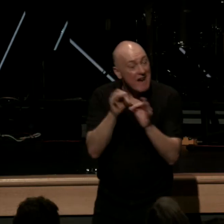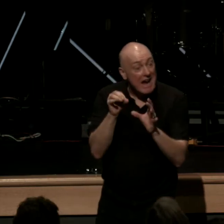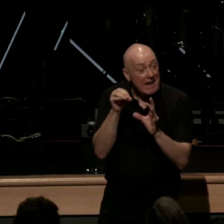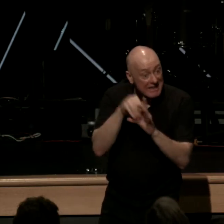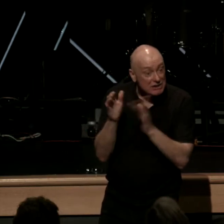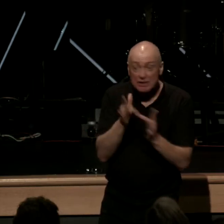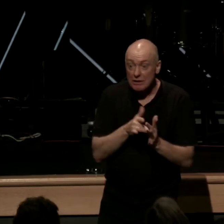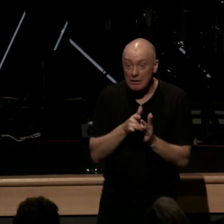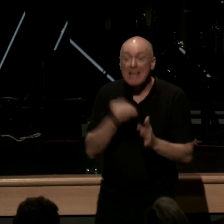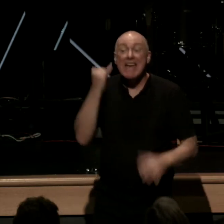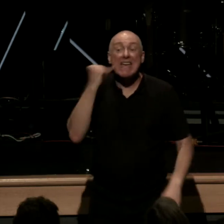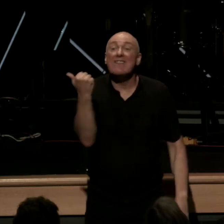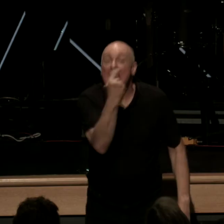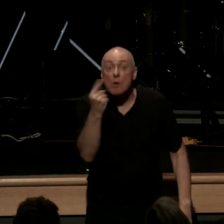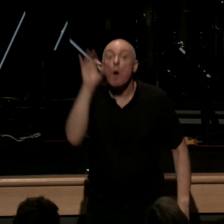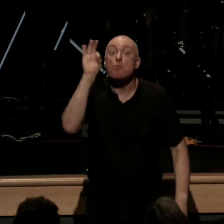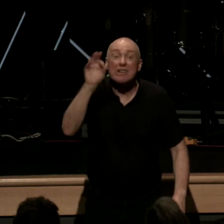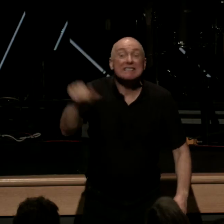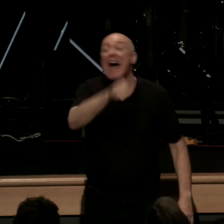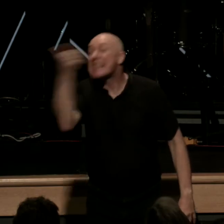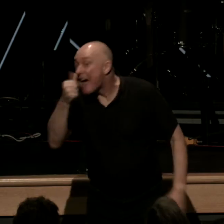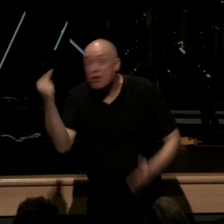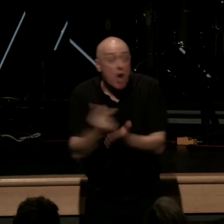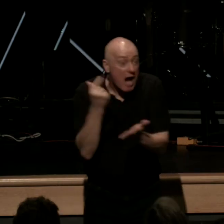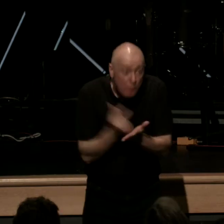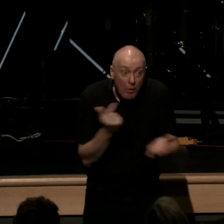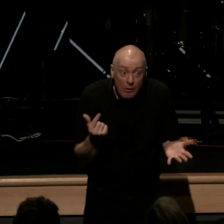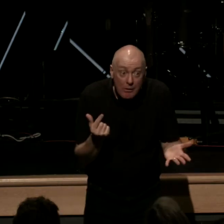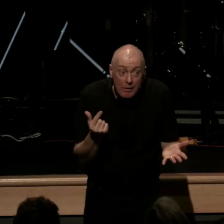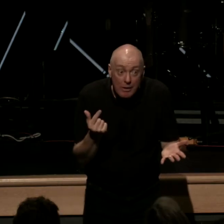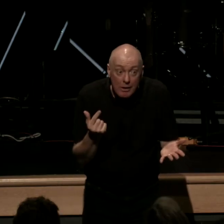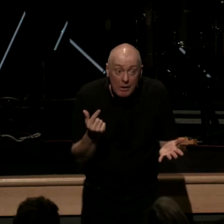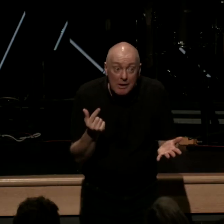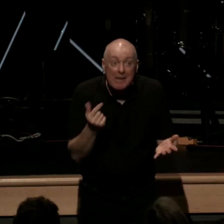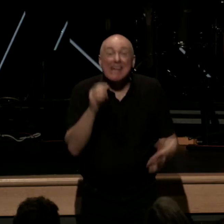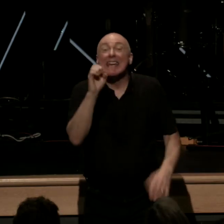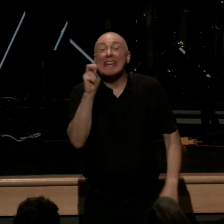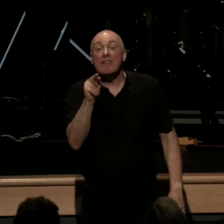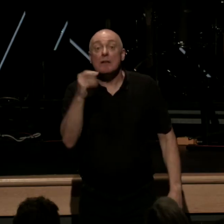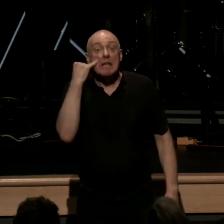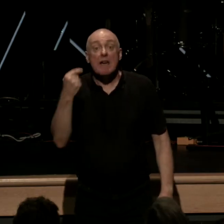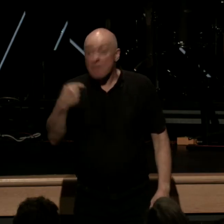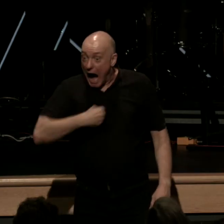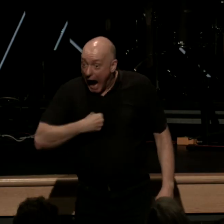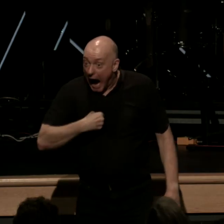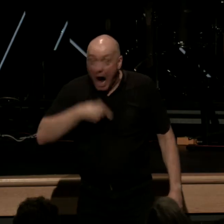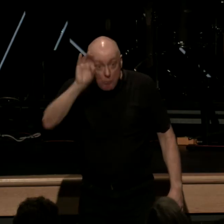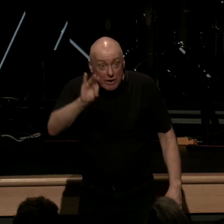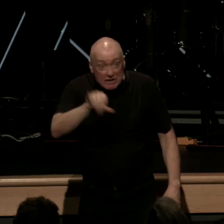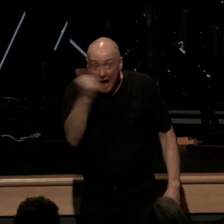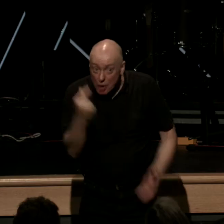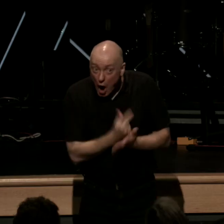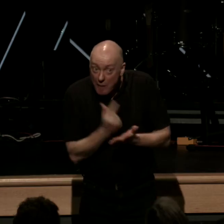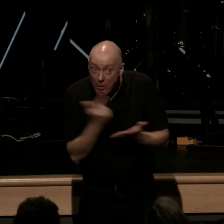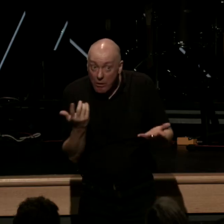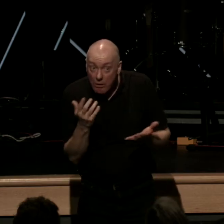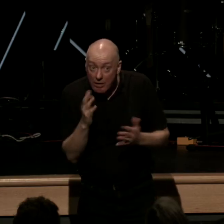anyone preaches another gospel he says even if I come to you and preach a gospel other than what you're hearing from me right now